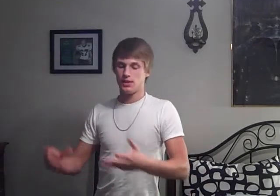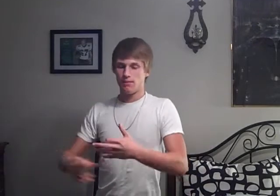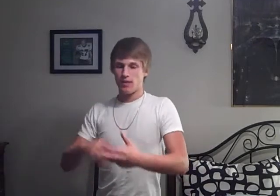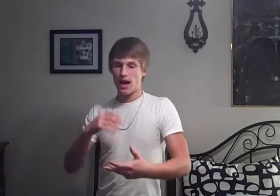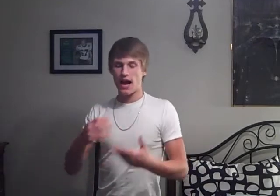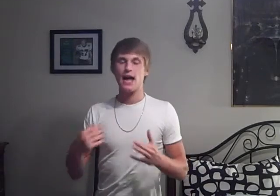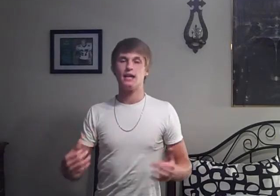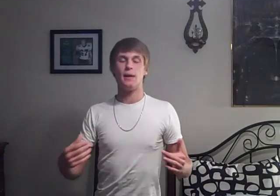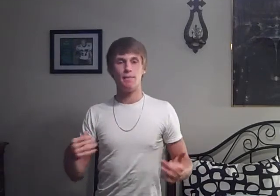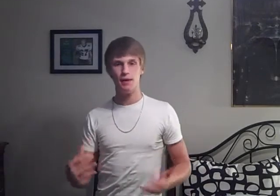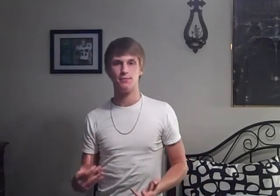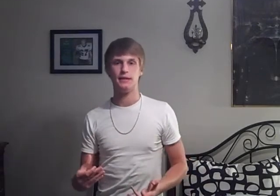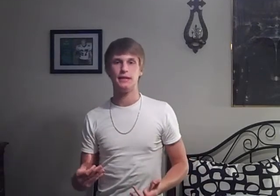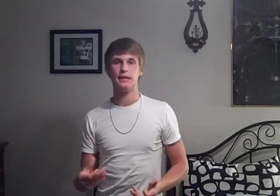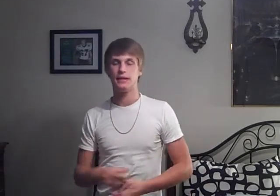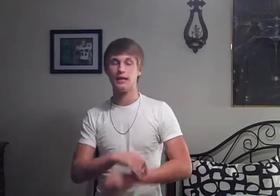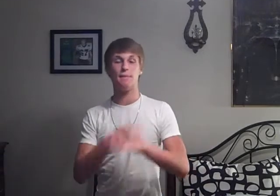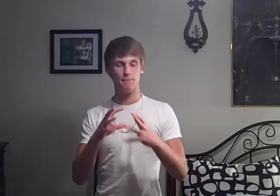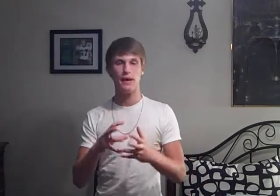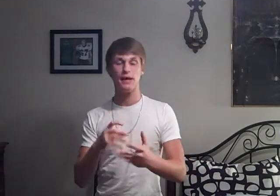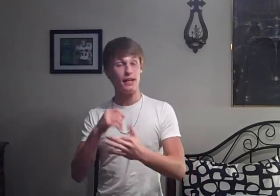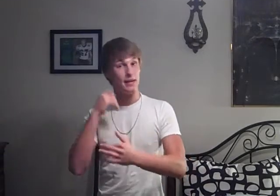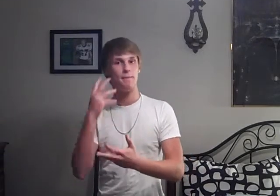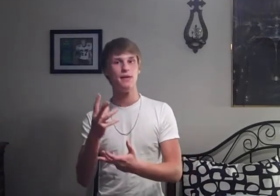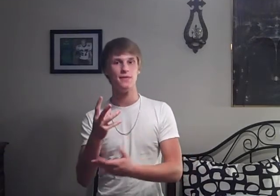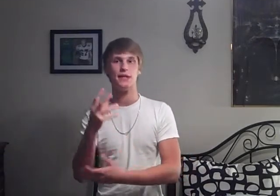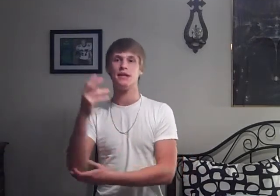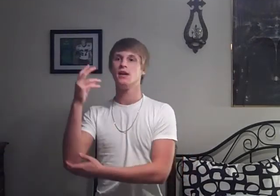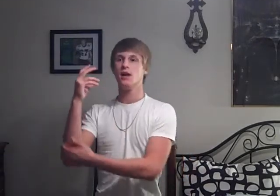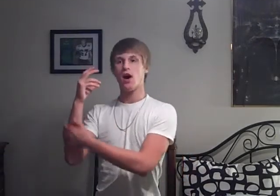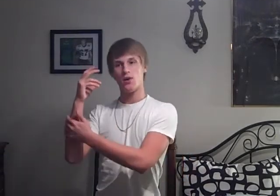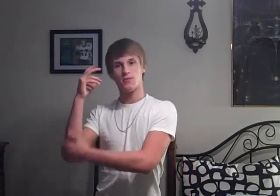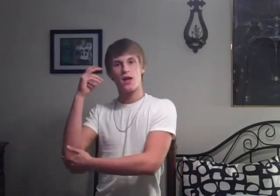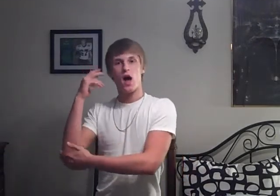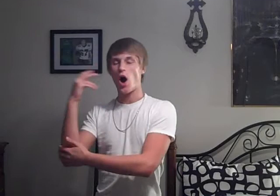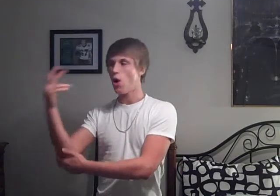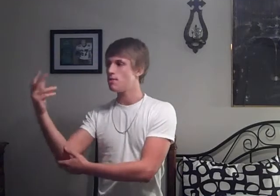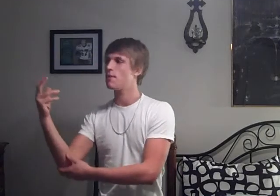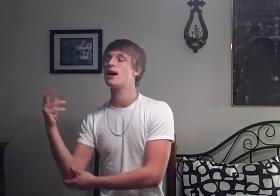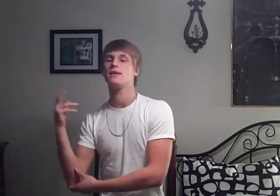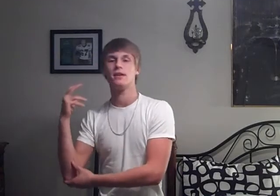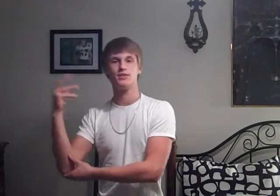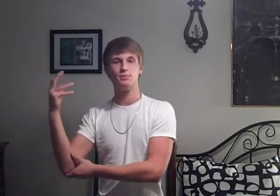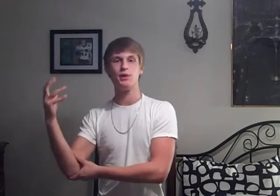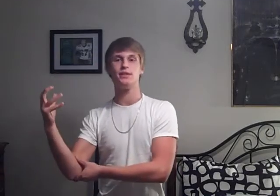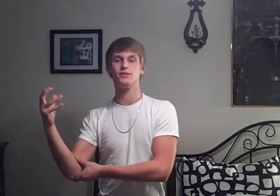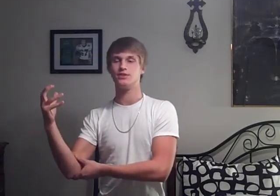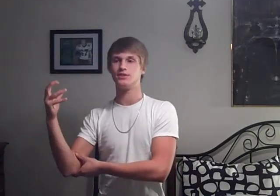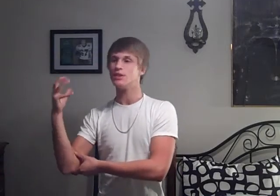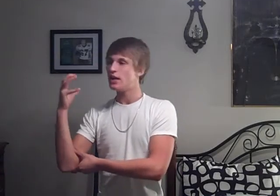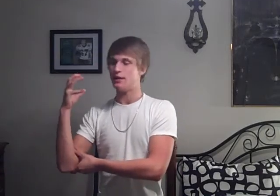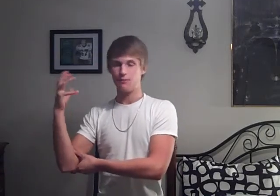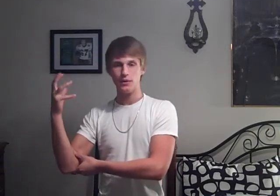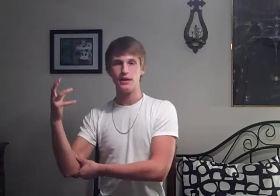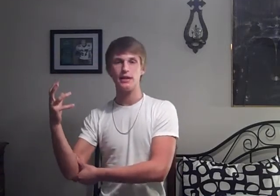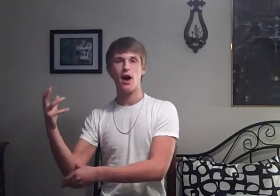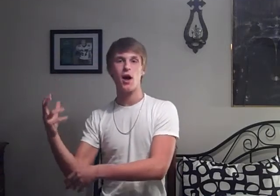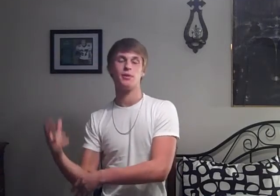I had an epiphany An epiphany of all of my experiences in freaking Hobby